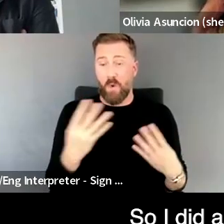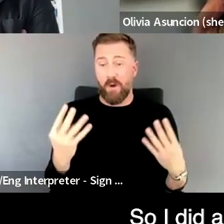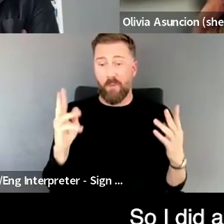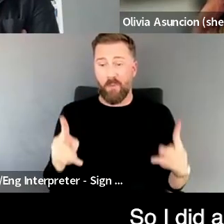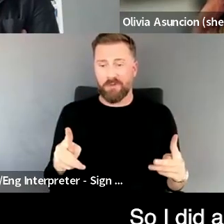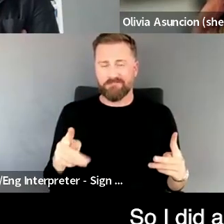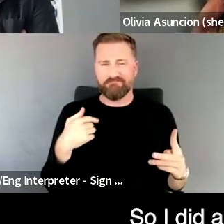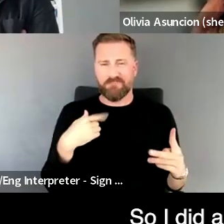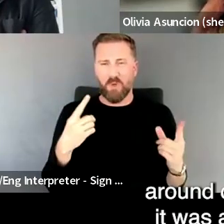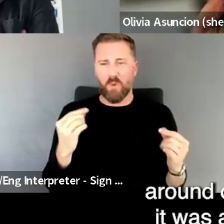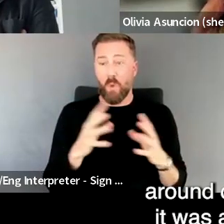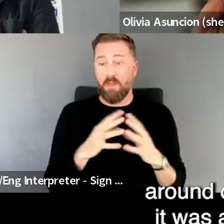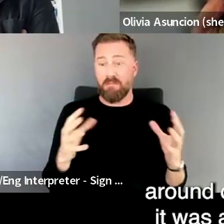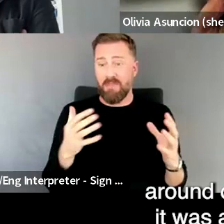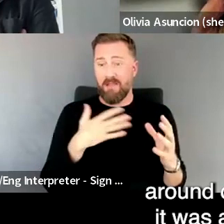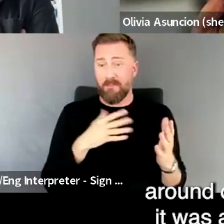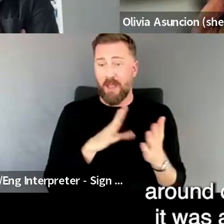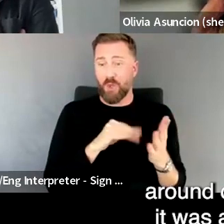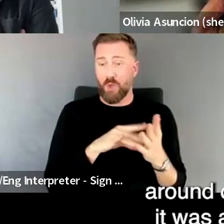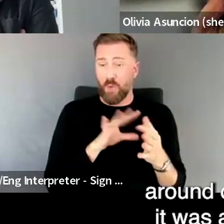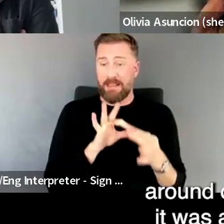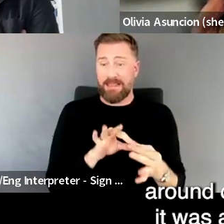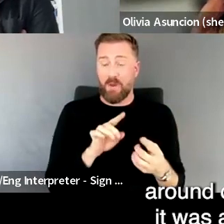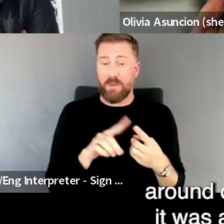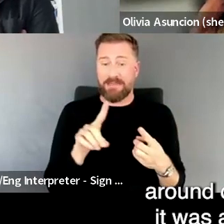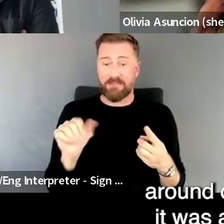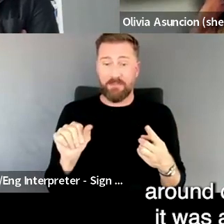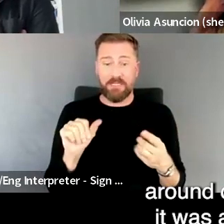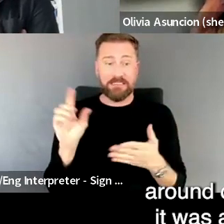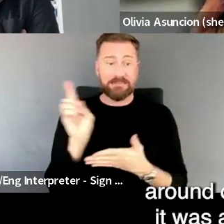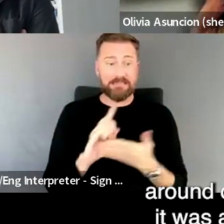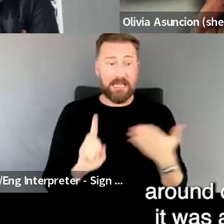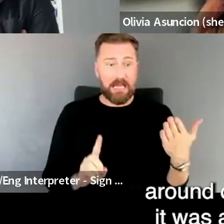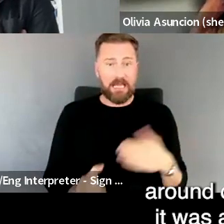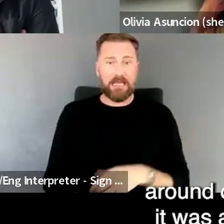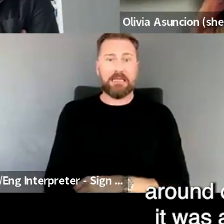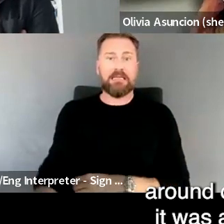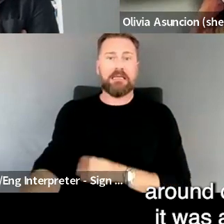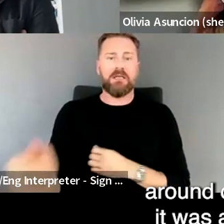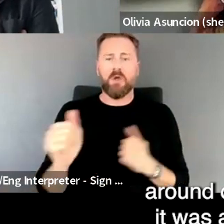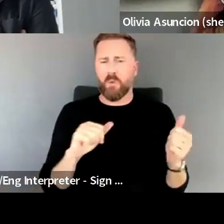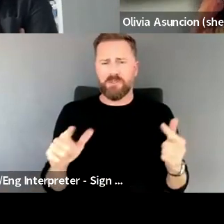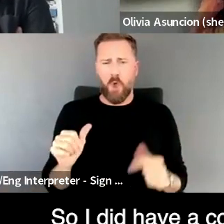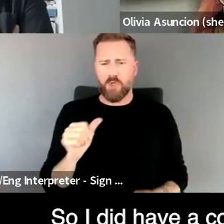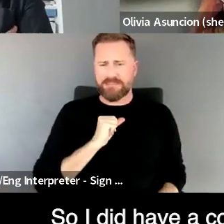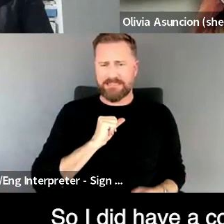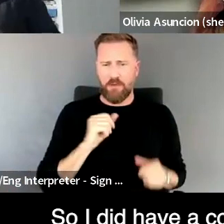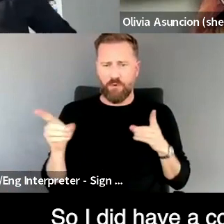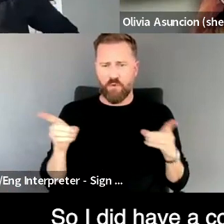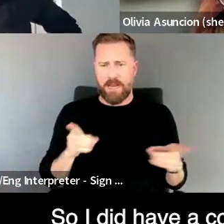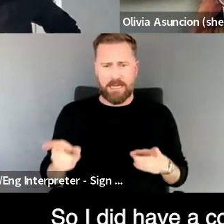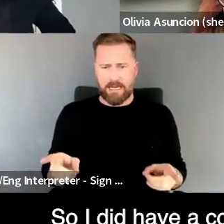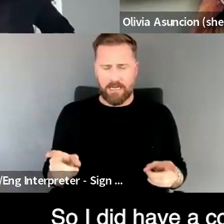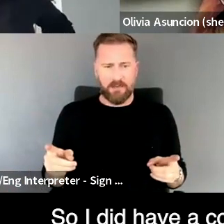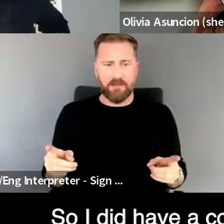learning around disability design. It was all self-directed. Um, so